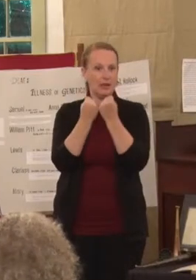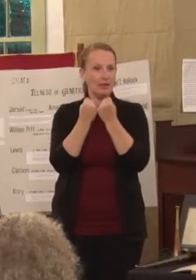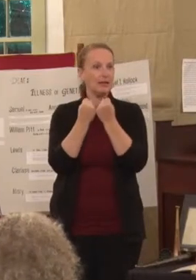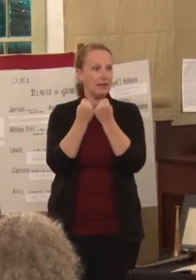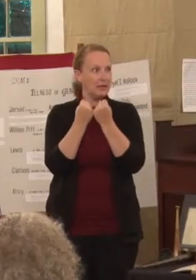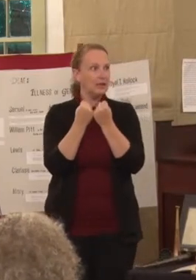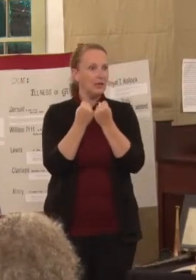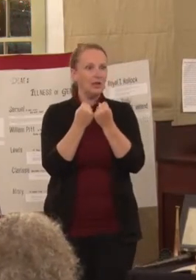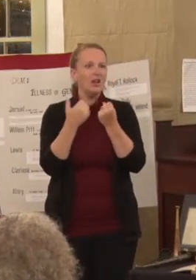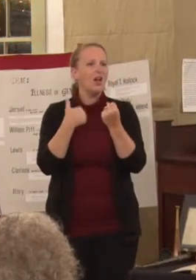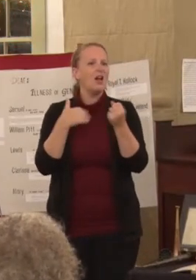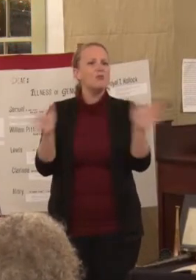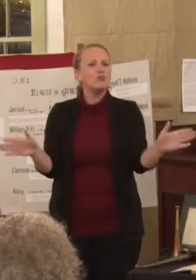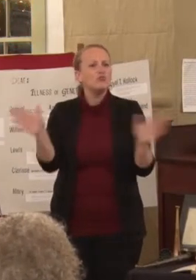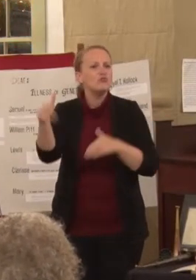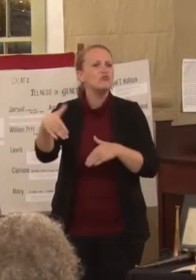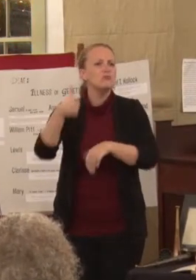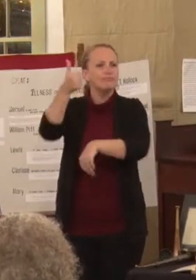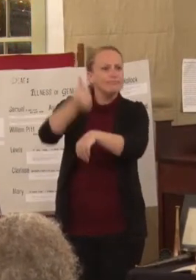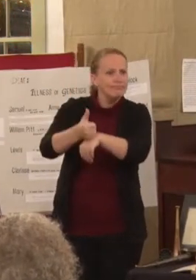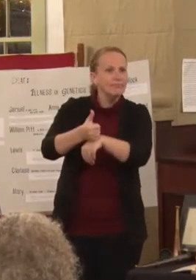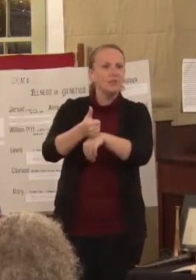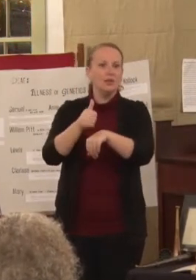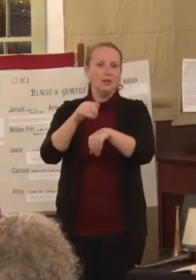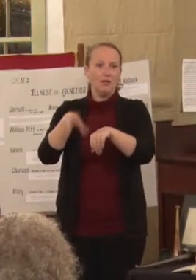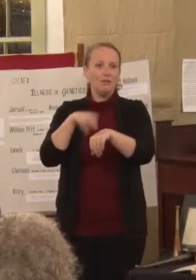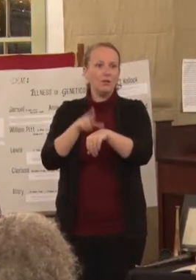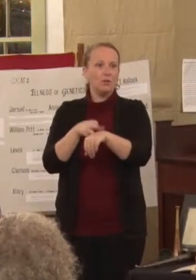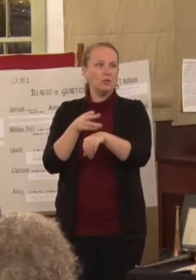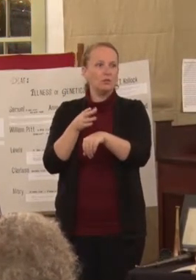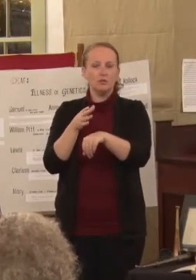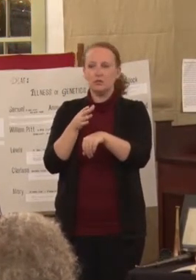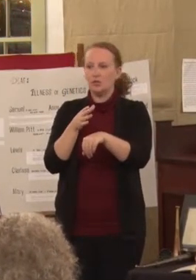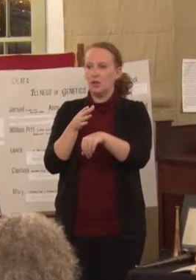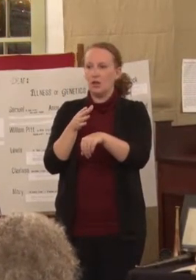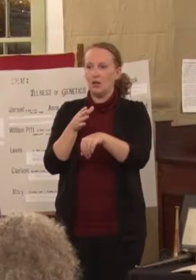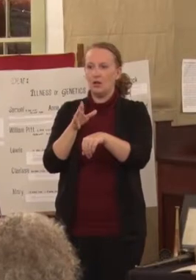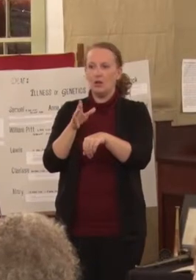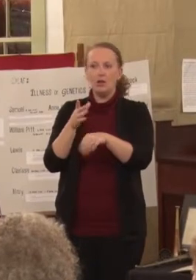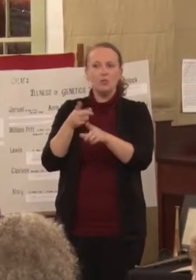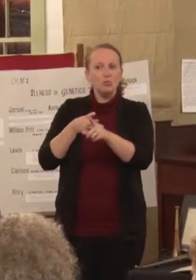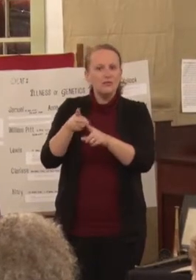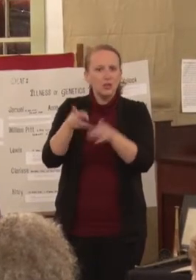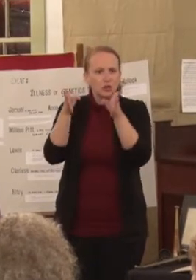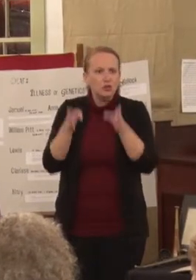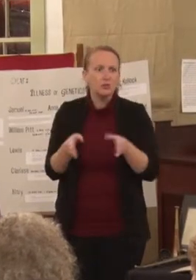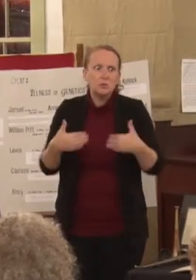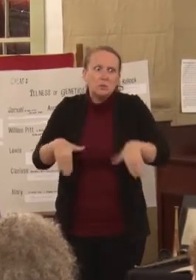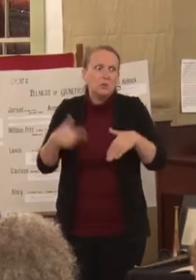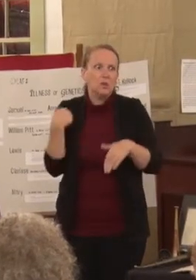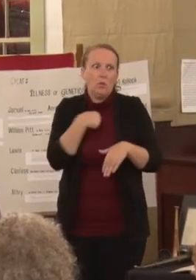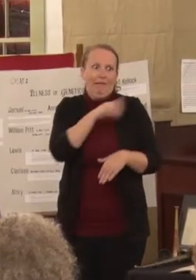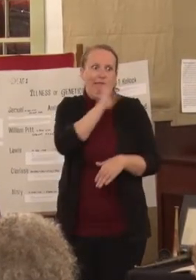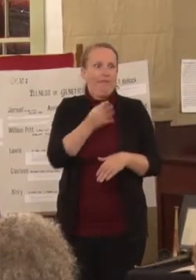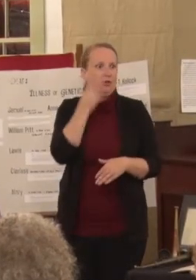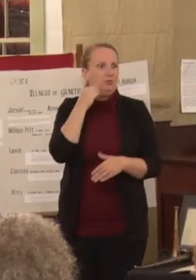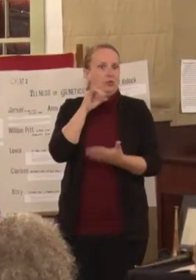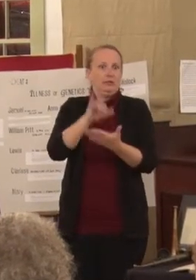the room for it, of course, the professionalism, we had never done that exhibit on a scale before. So, the Connecticut Historical Society